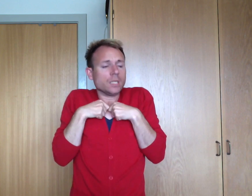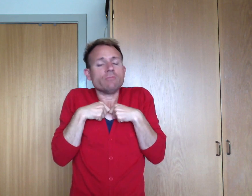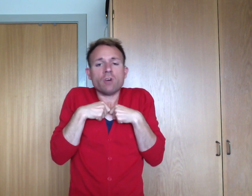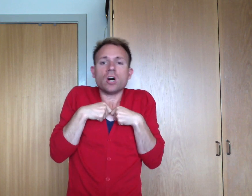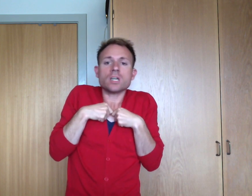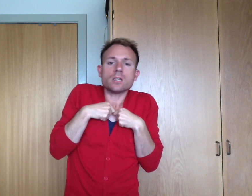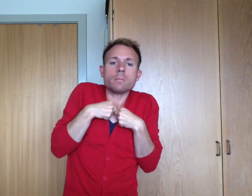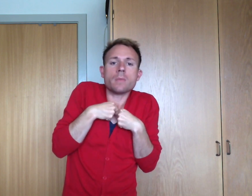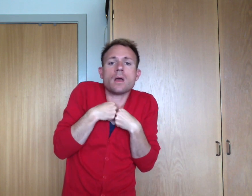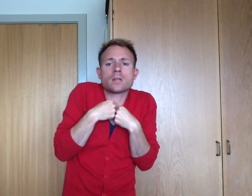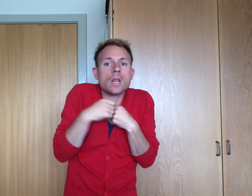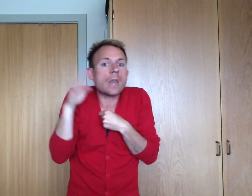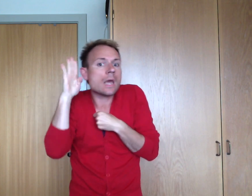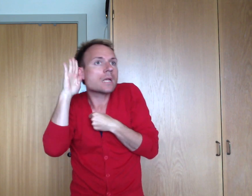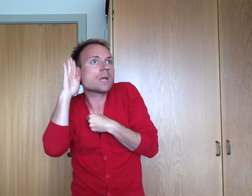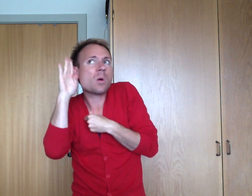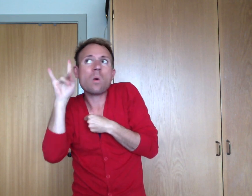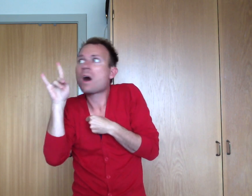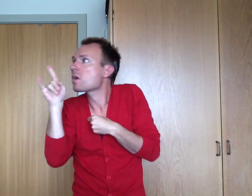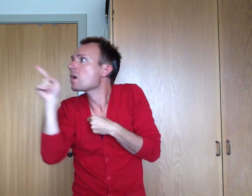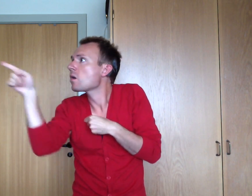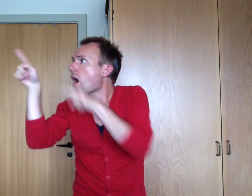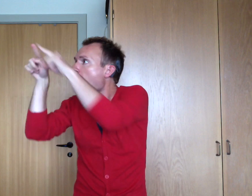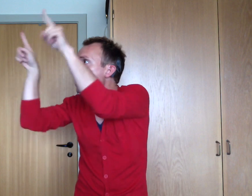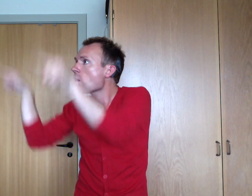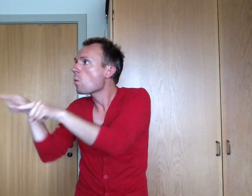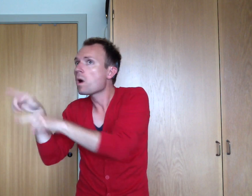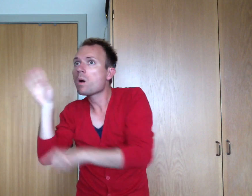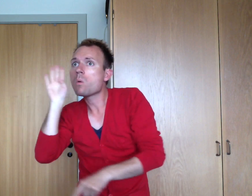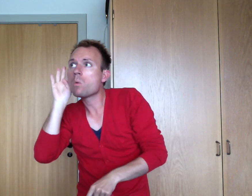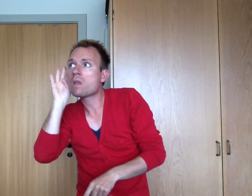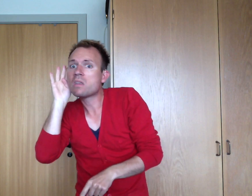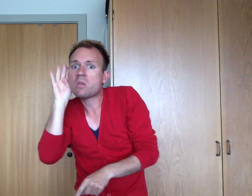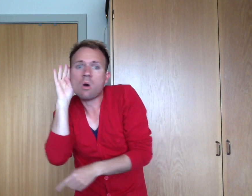in bed if I'd just listen to it Right outside the window